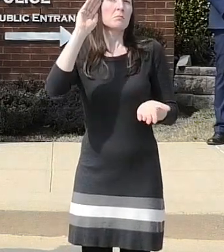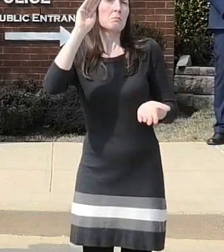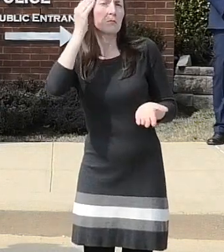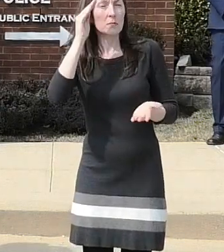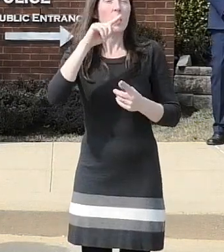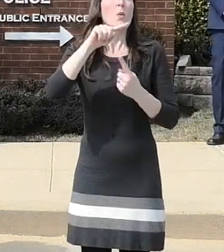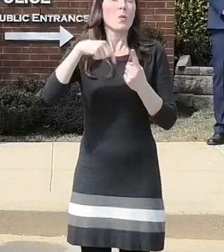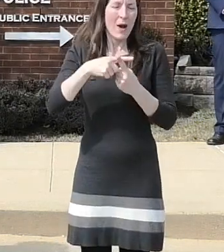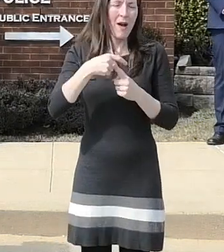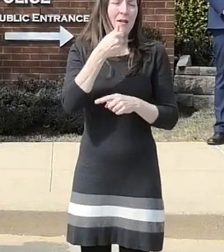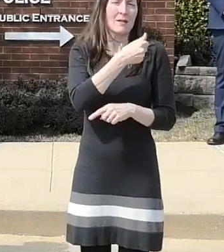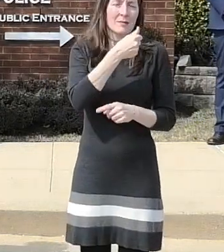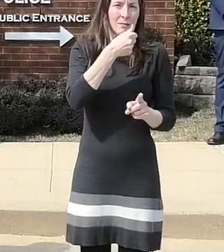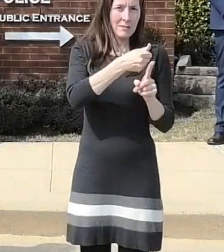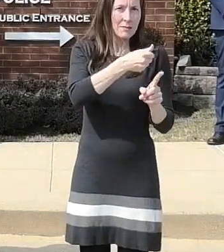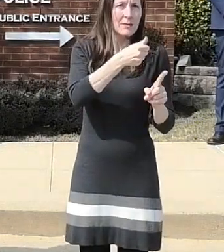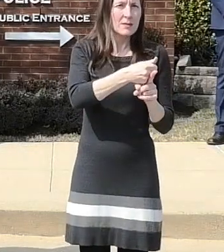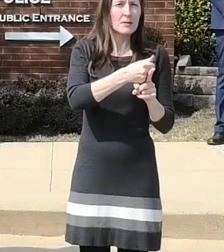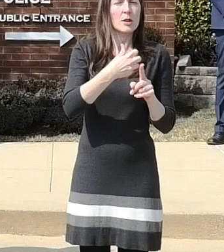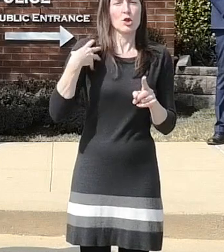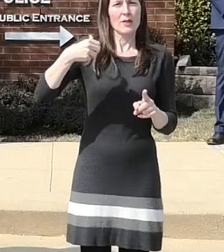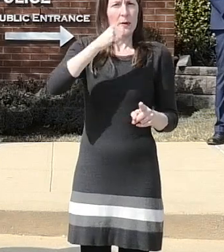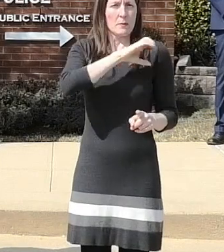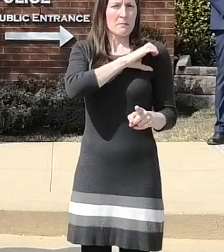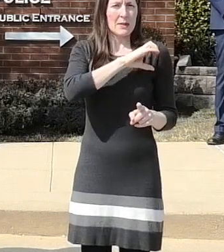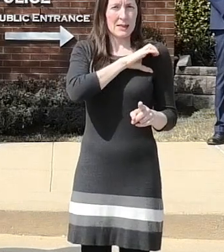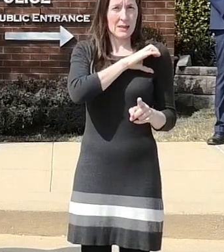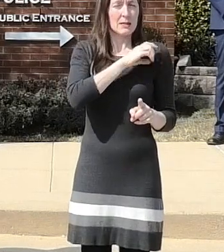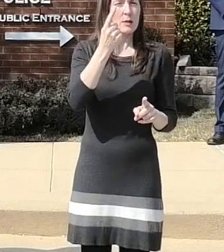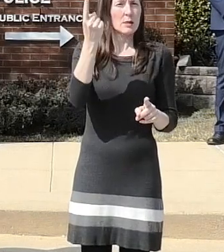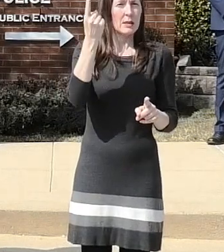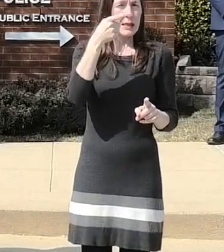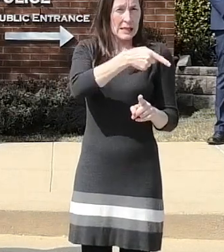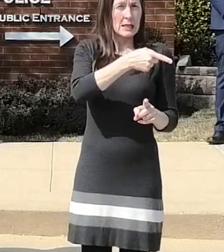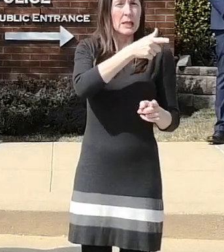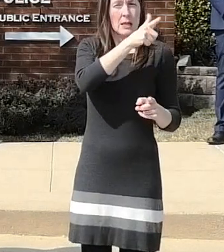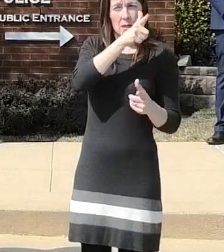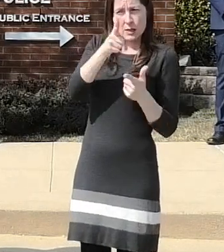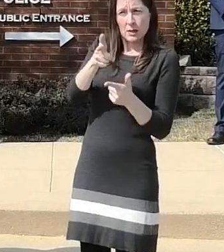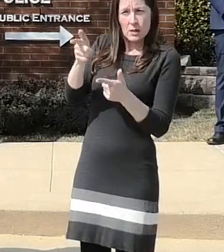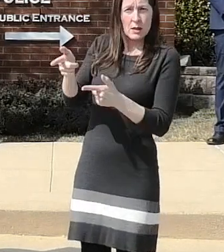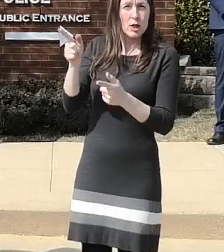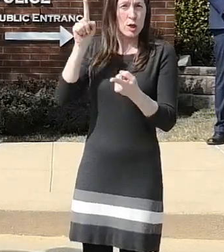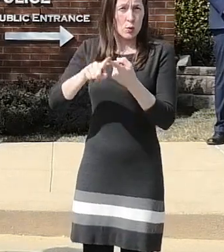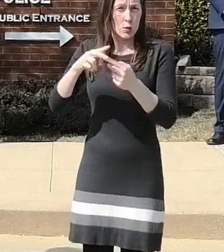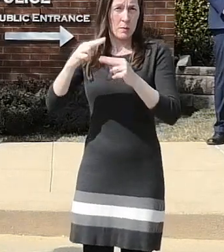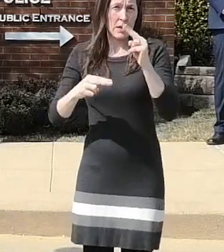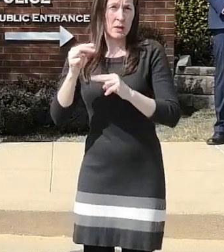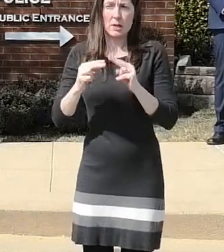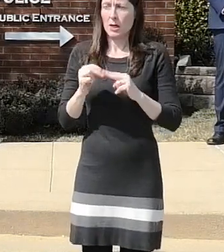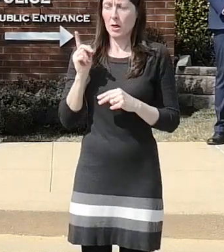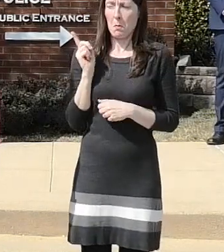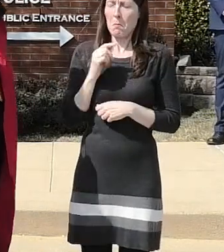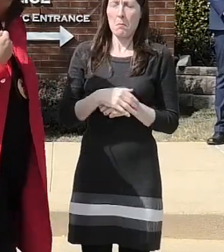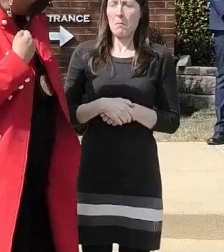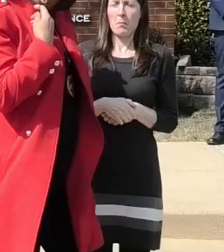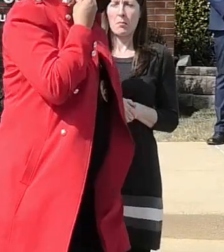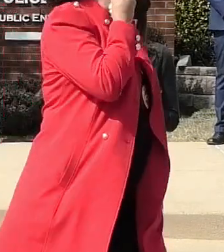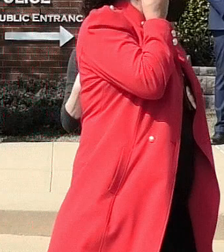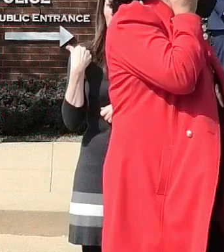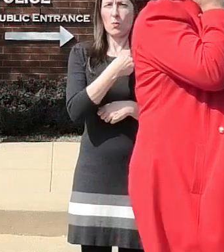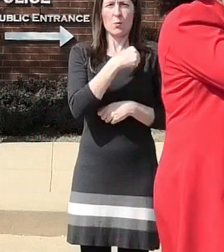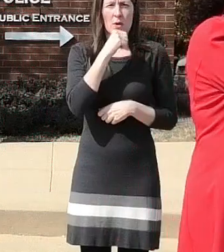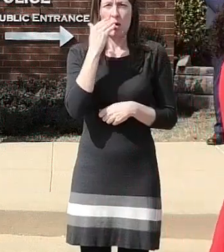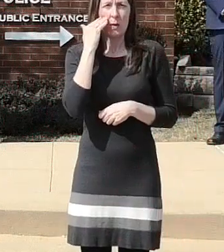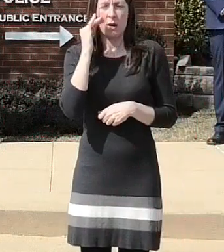speak for is certainly for the the jurisdictions behind you we don't have any charges like that in our jurisdictions thanks and one more question here